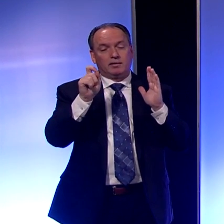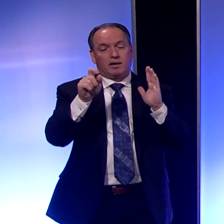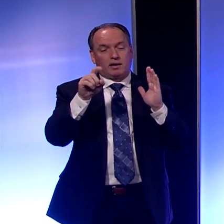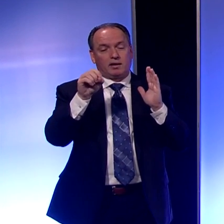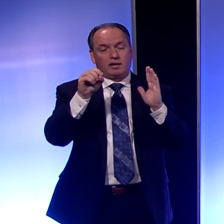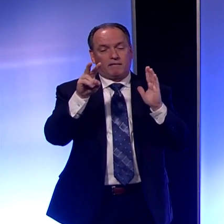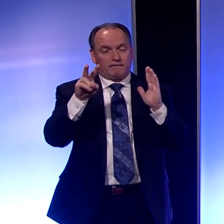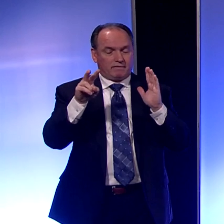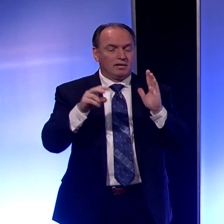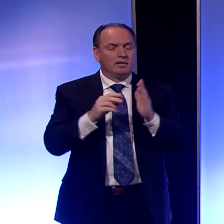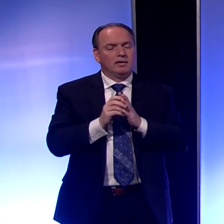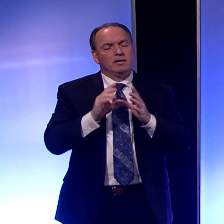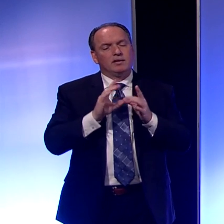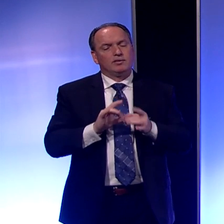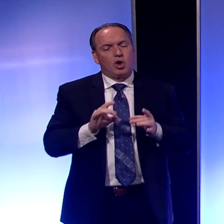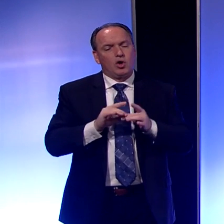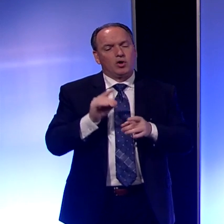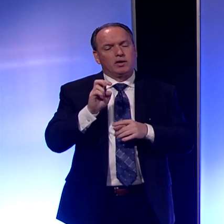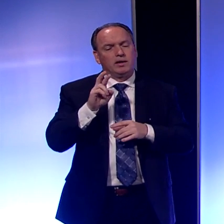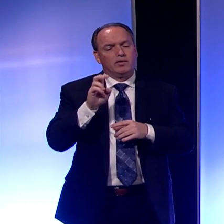Talk Erie, do you have any last questions?